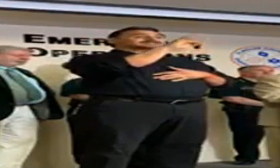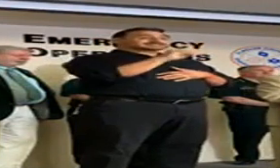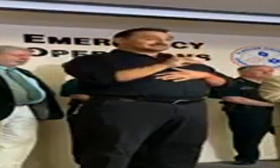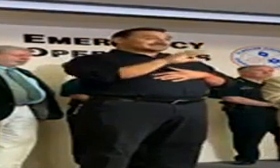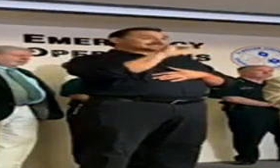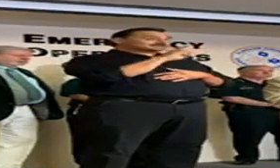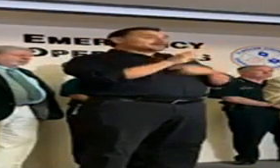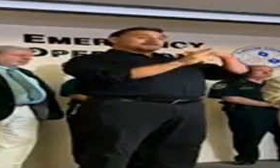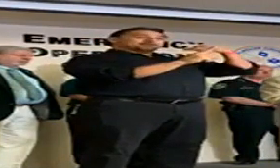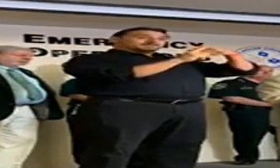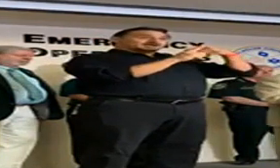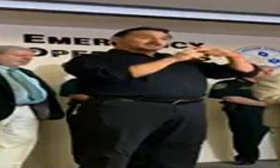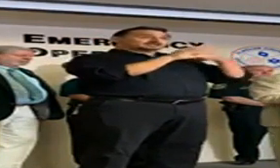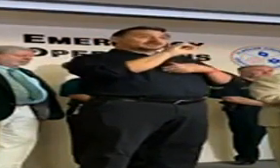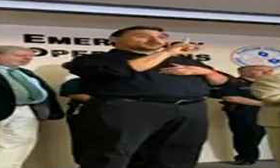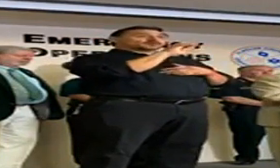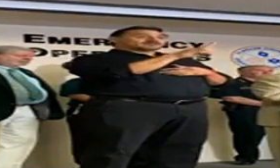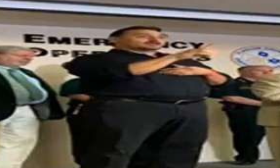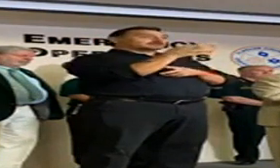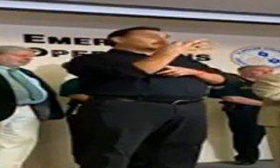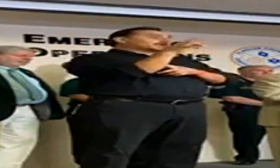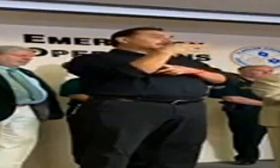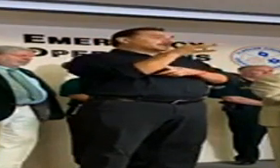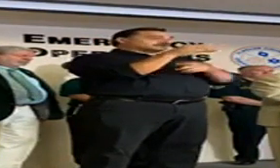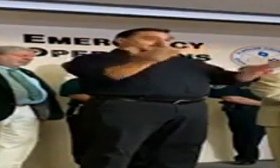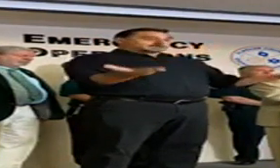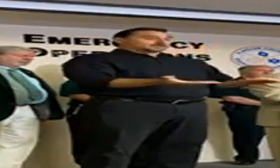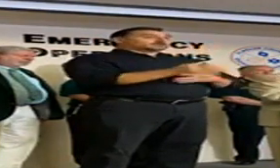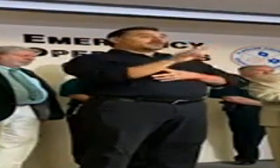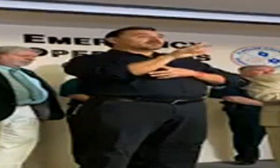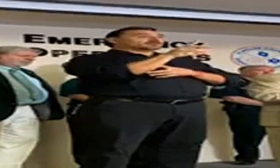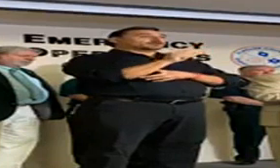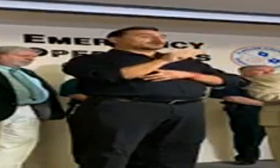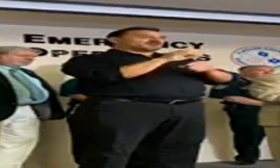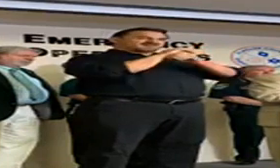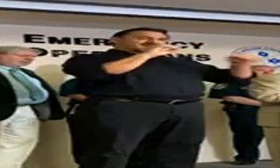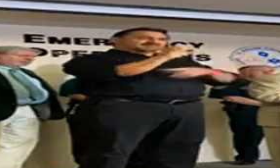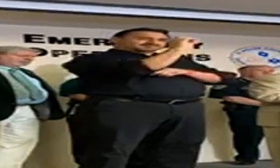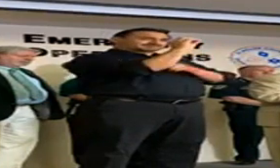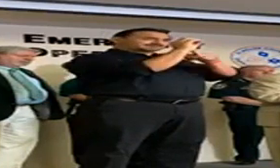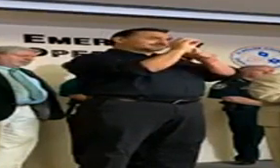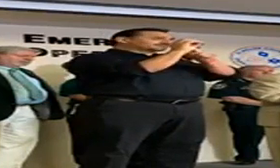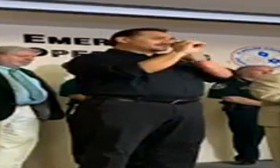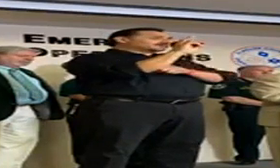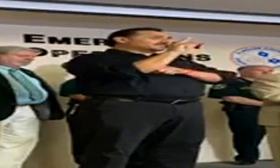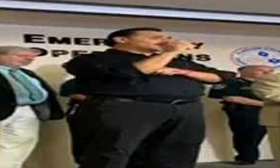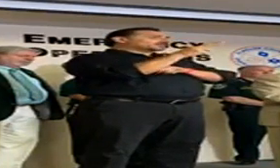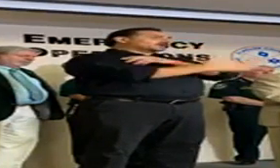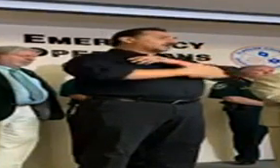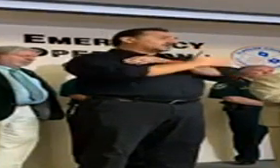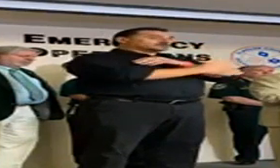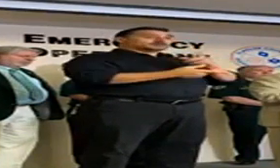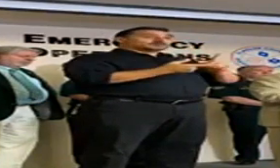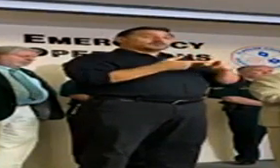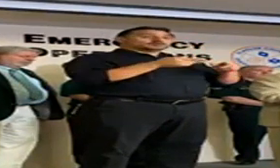of positive COVID-19 in the state of Florida. There are none in Flagler County. In order